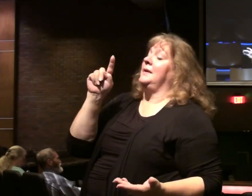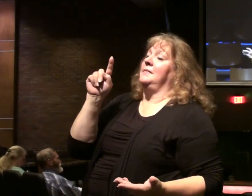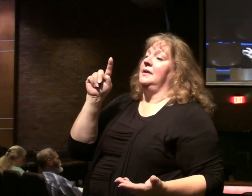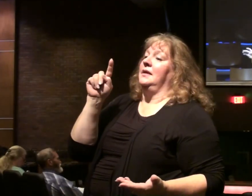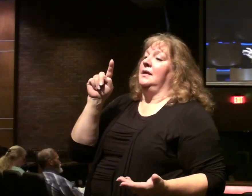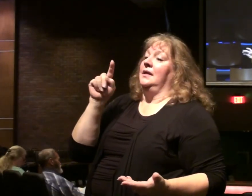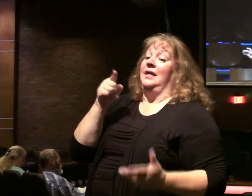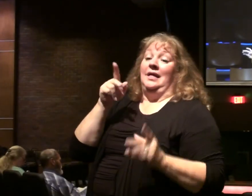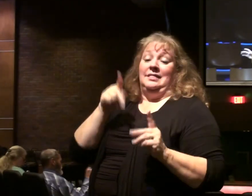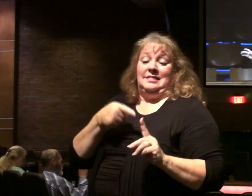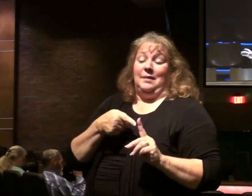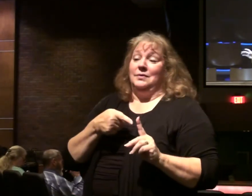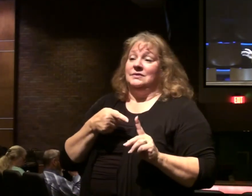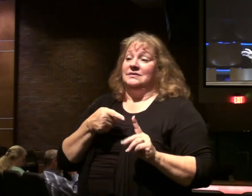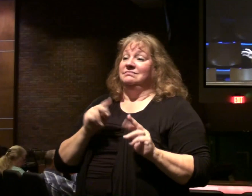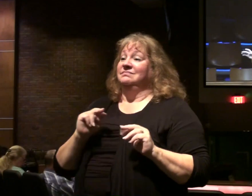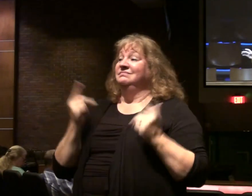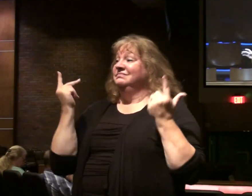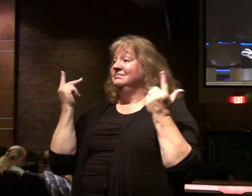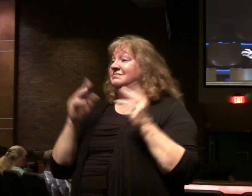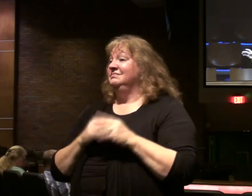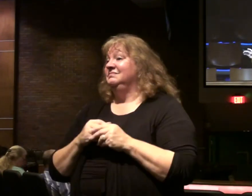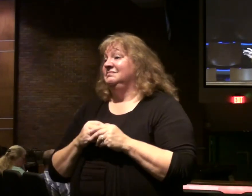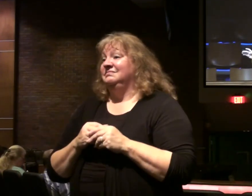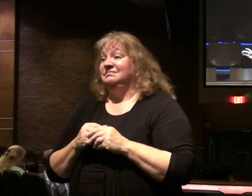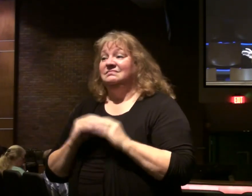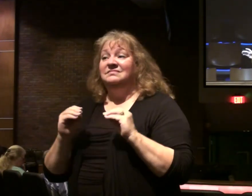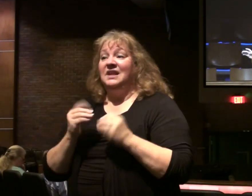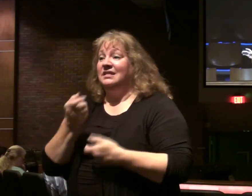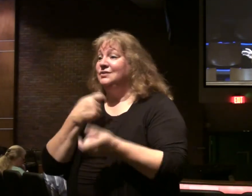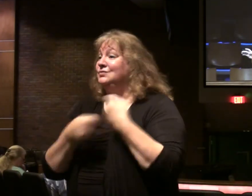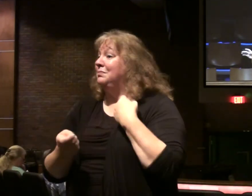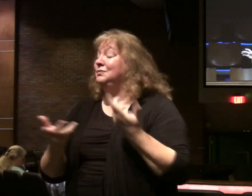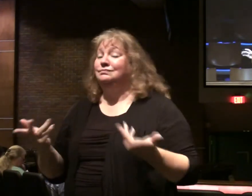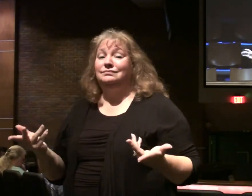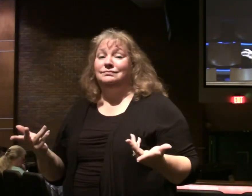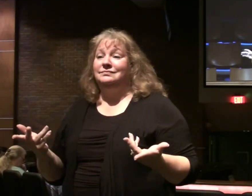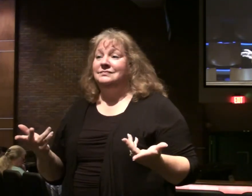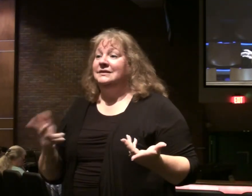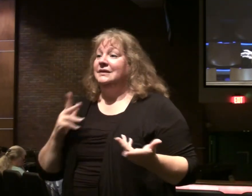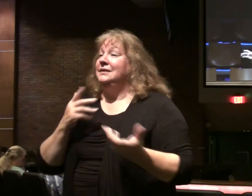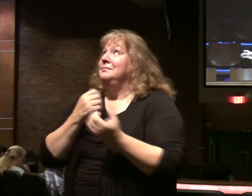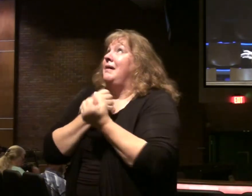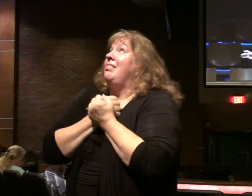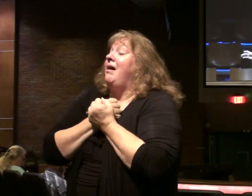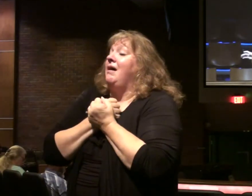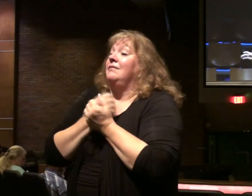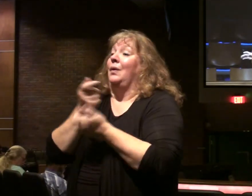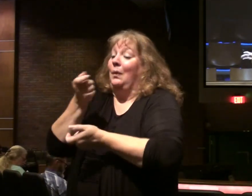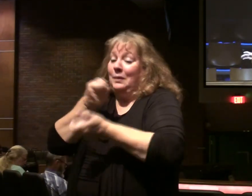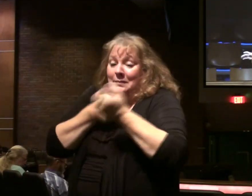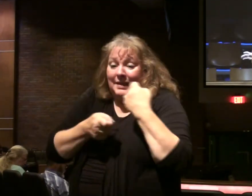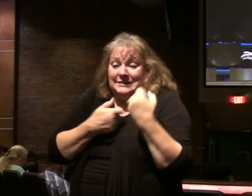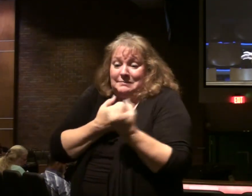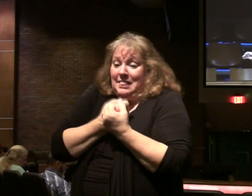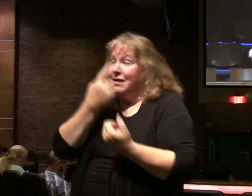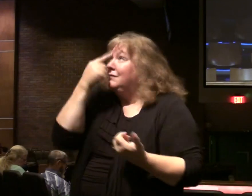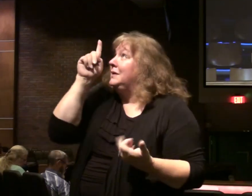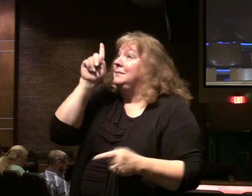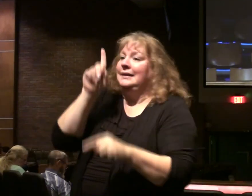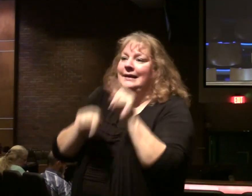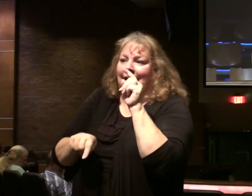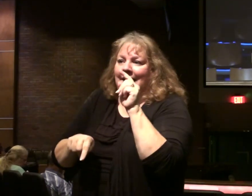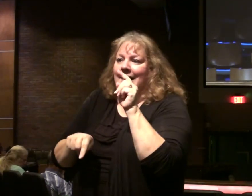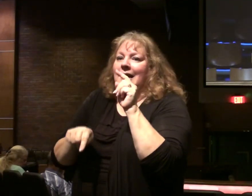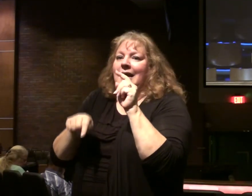that person is worthless, nothing can substitute for a love for the Lord, nothing can replace that. That's what